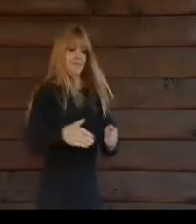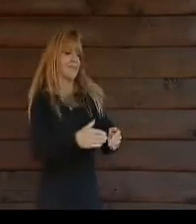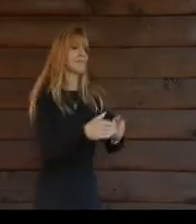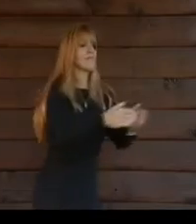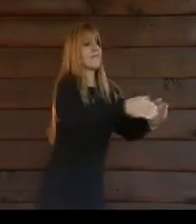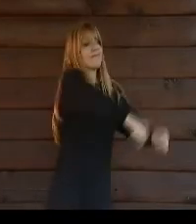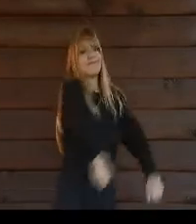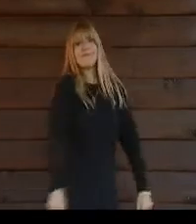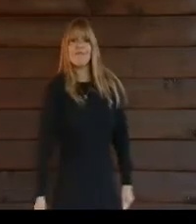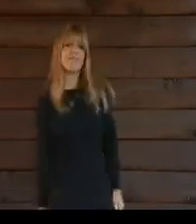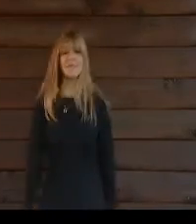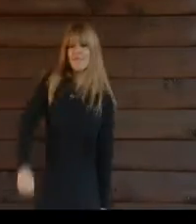road Down Down